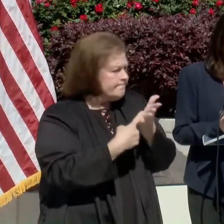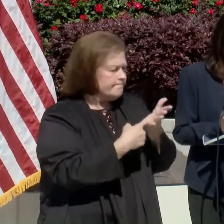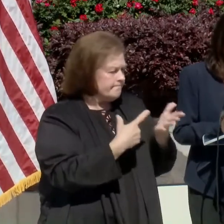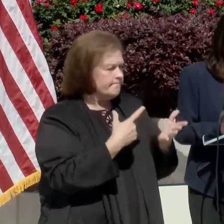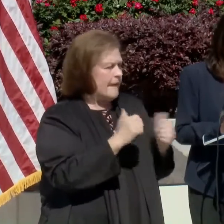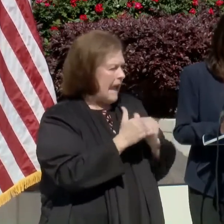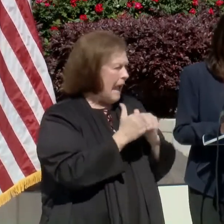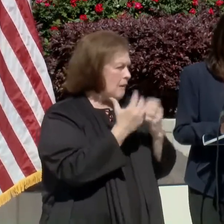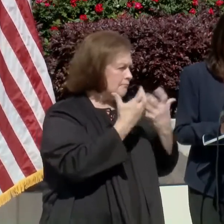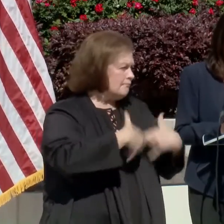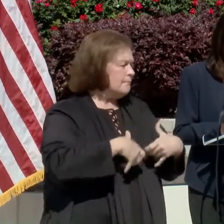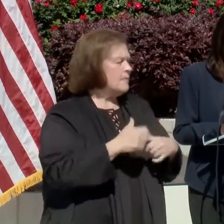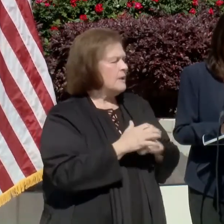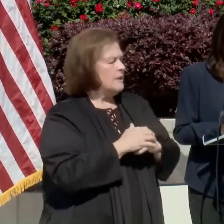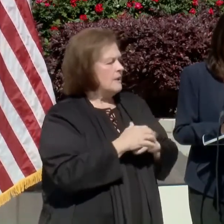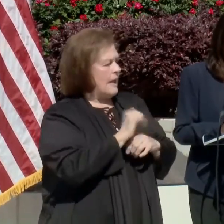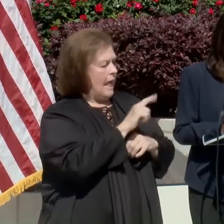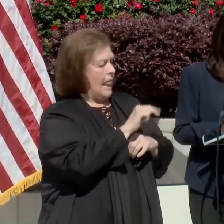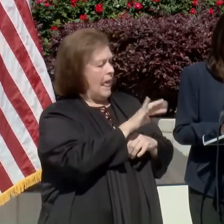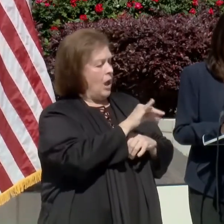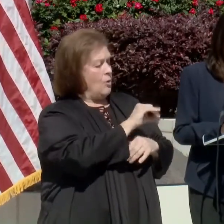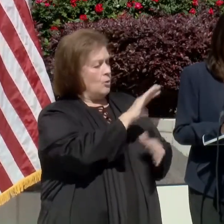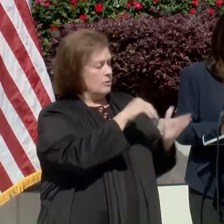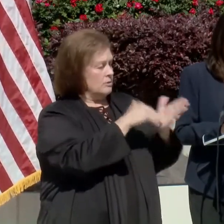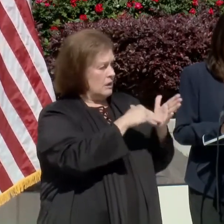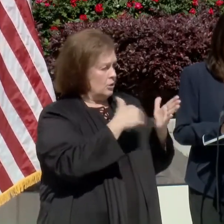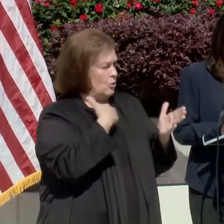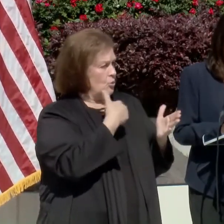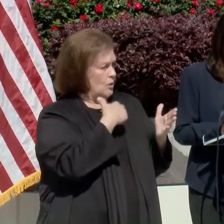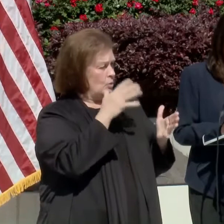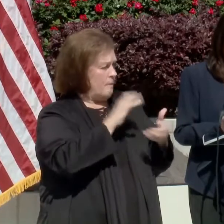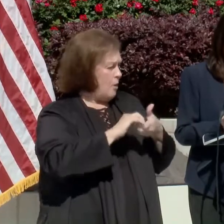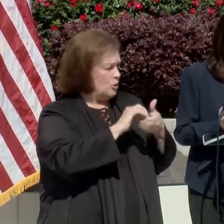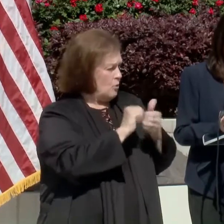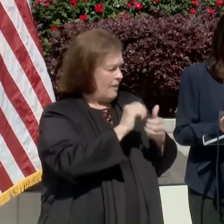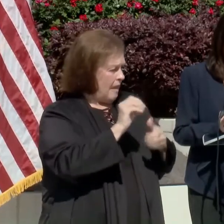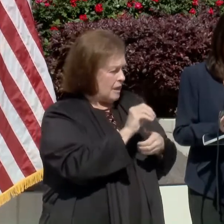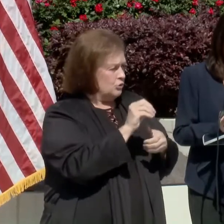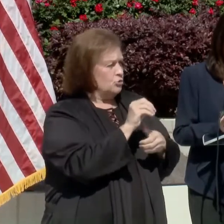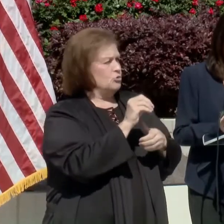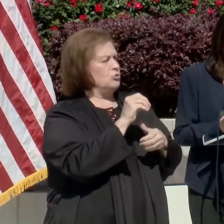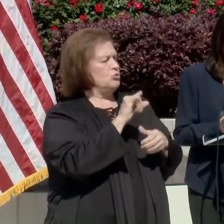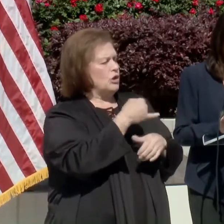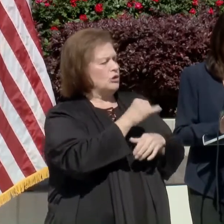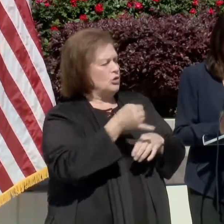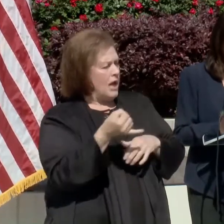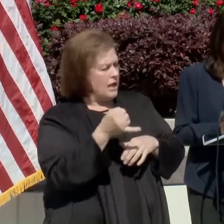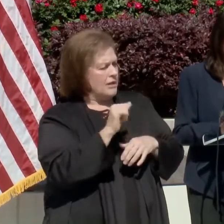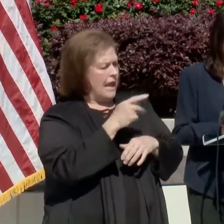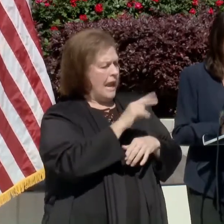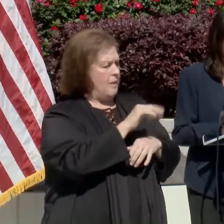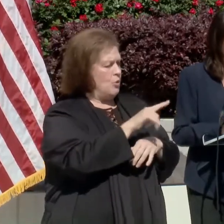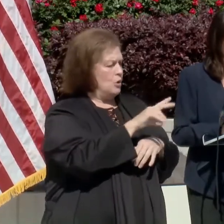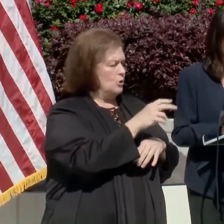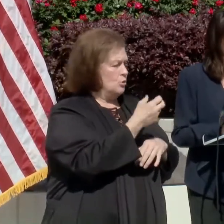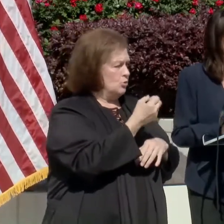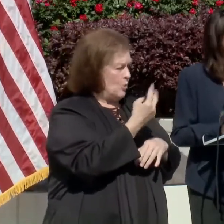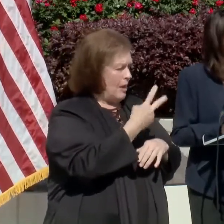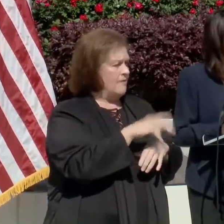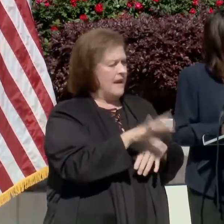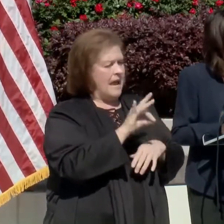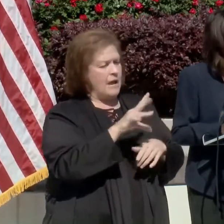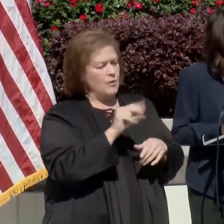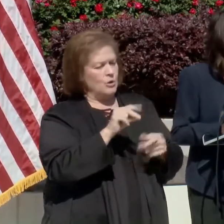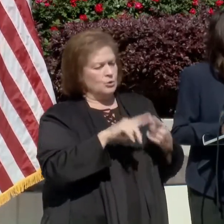Elario Center we're going to give out with the partnership with Oshner giving out Johnson and Johnson April 12th from 8 30 to 6.